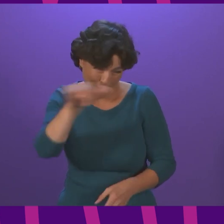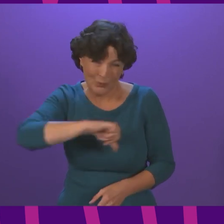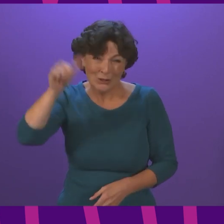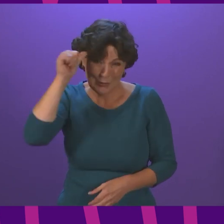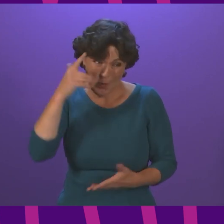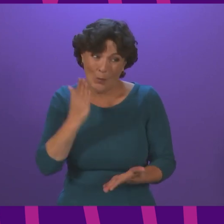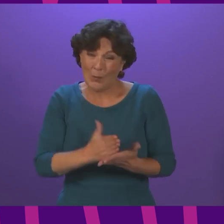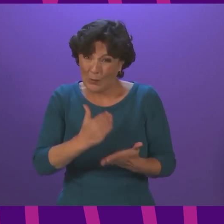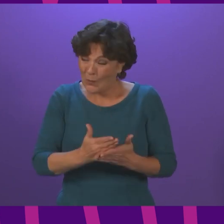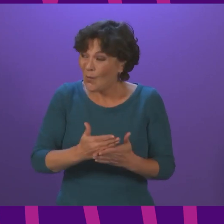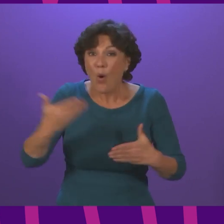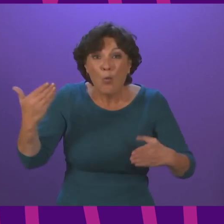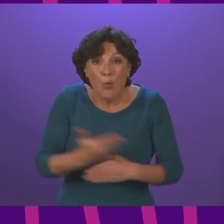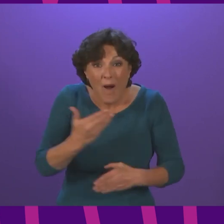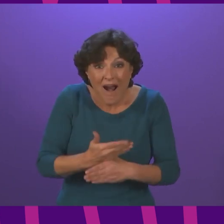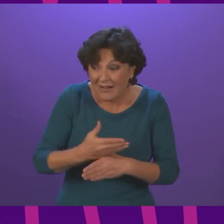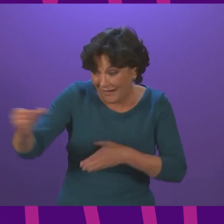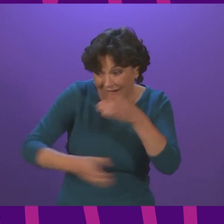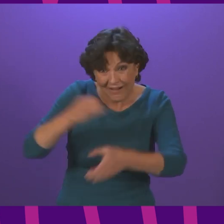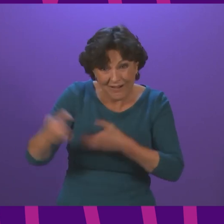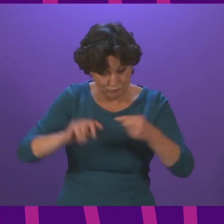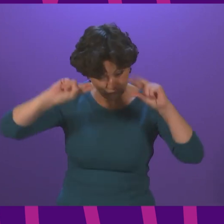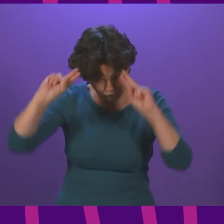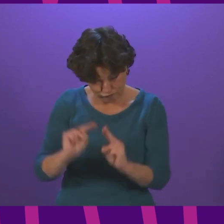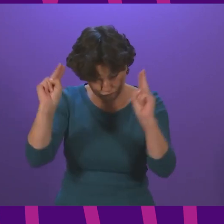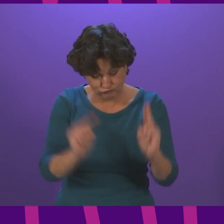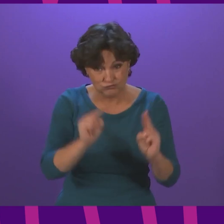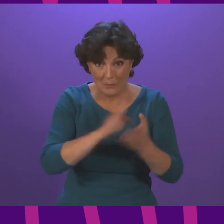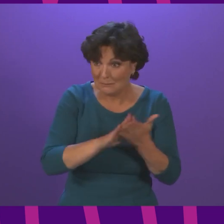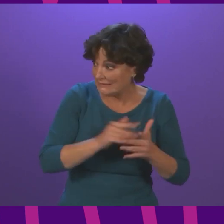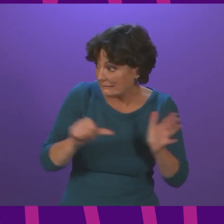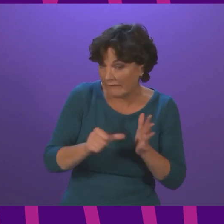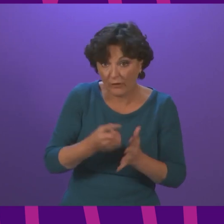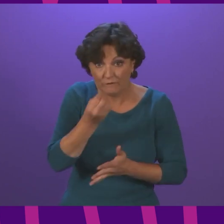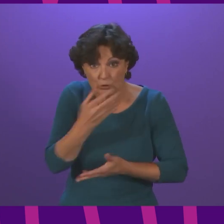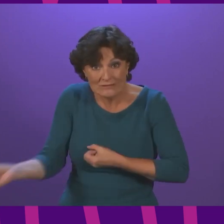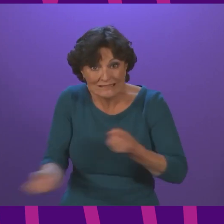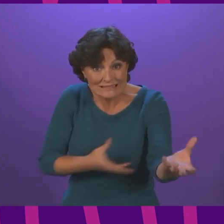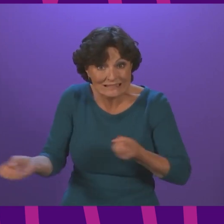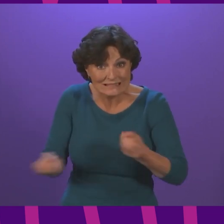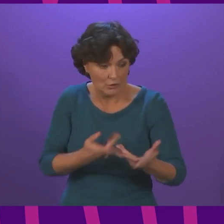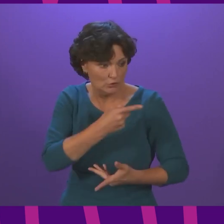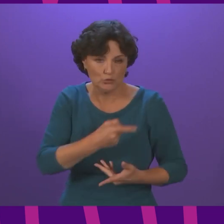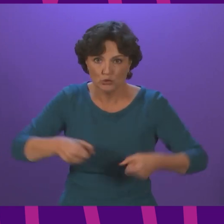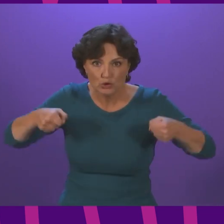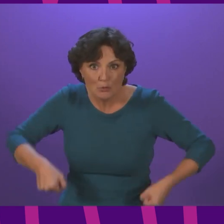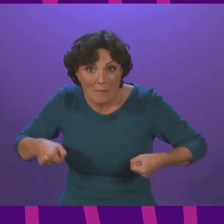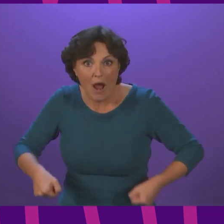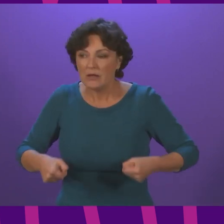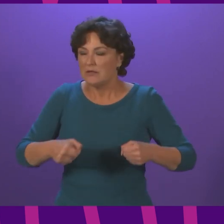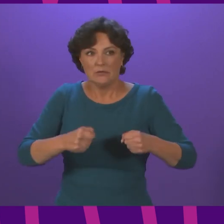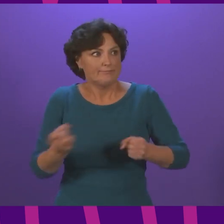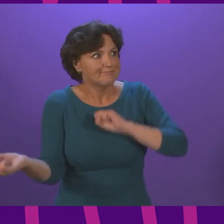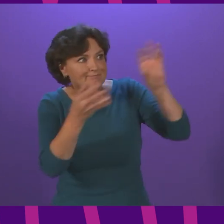First across our economy which is making it difficult to get certain foodstuffs to supermarket shelves it's making it